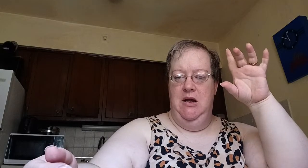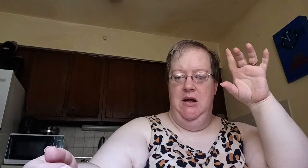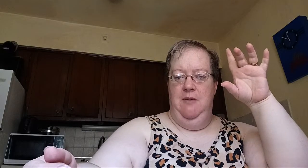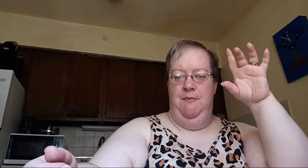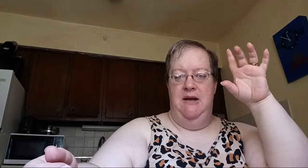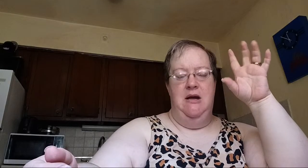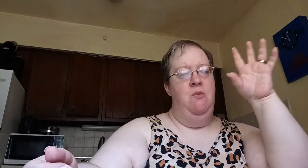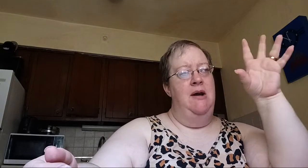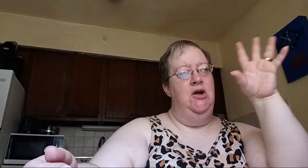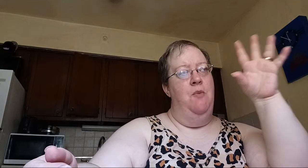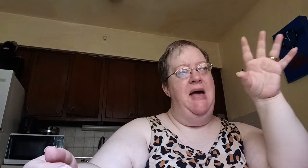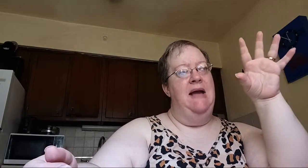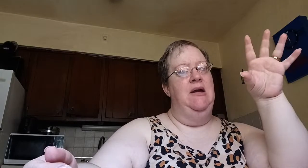But I want to go back here.